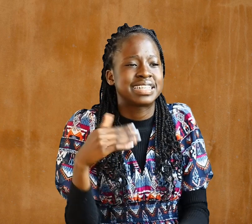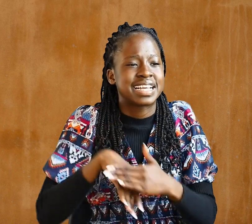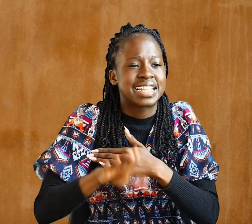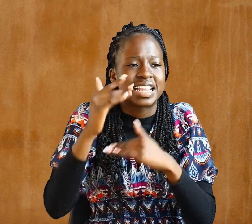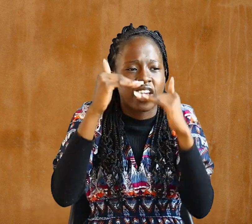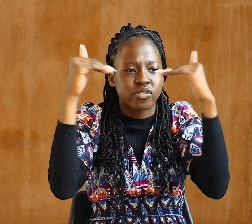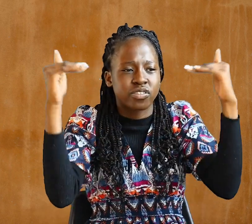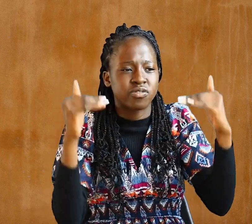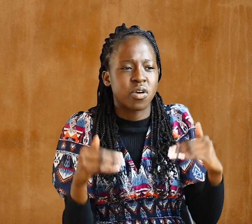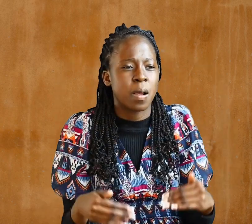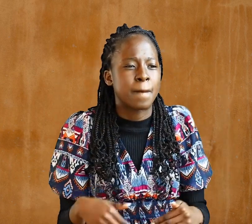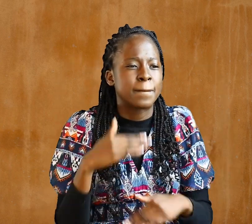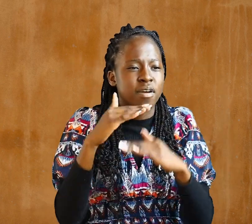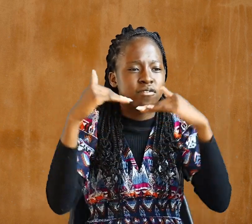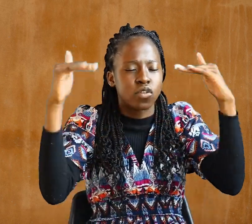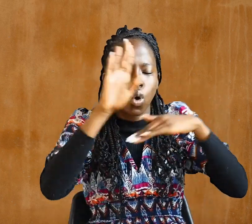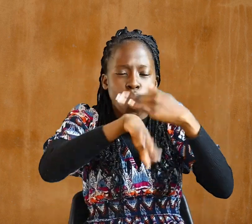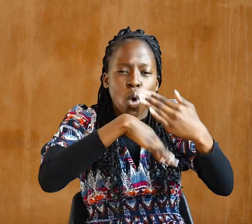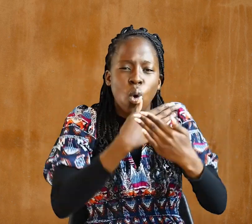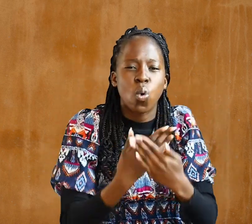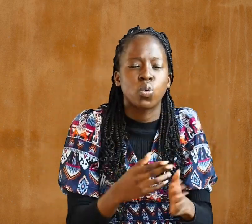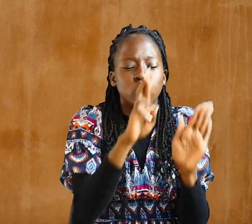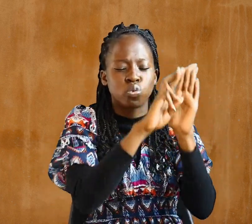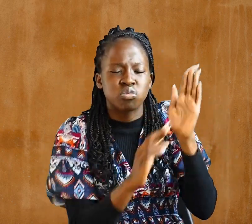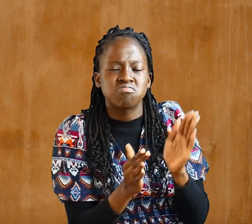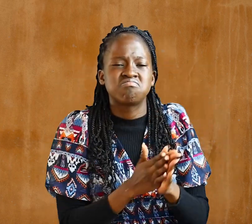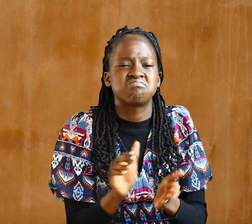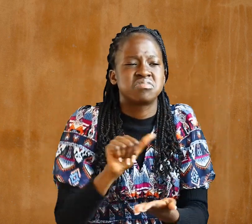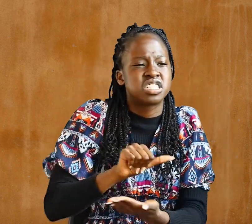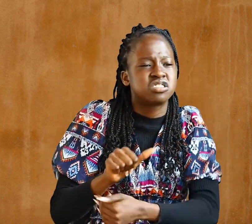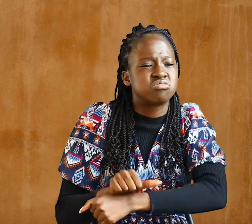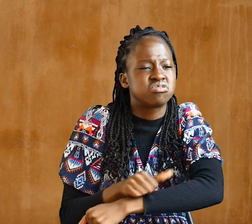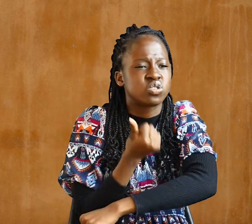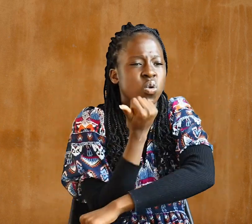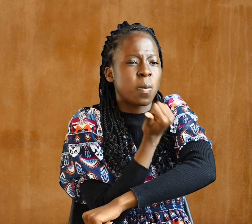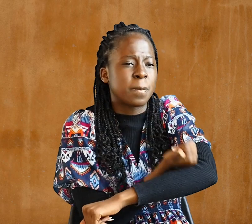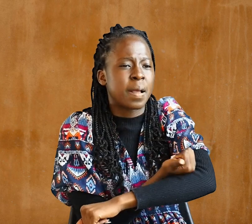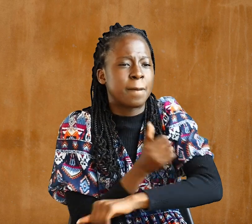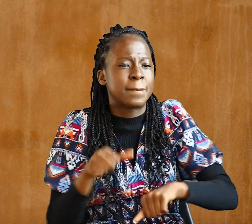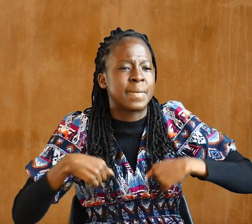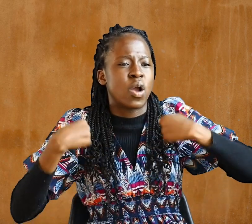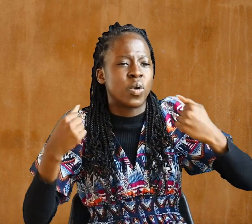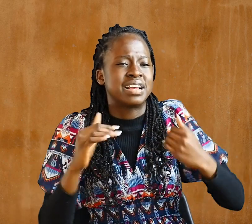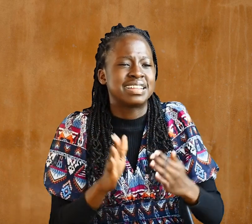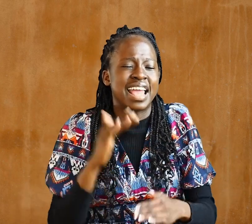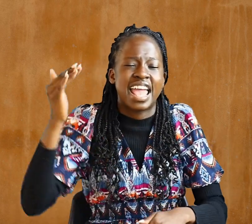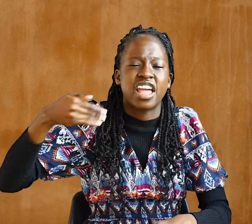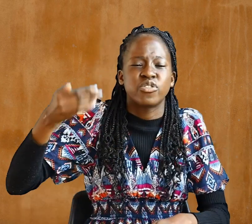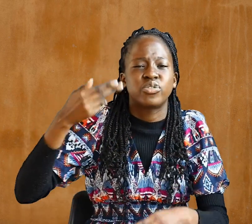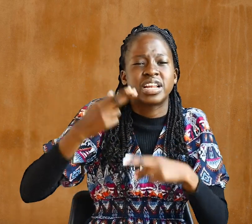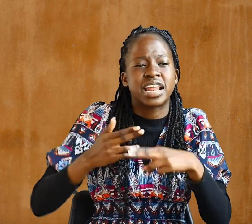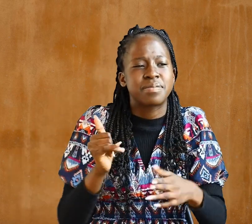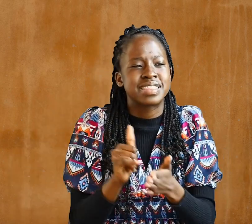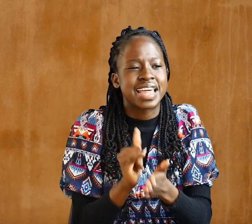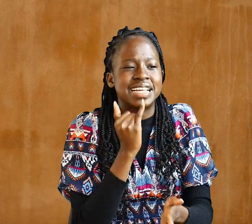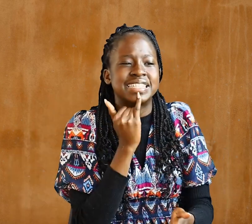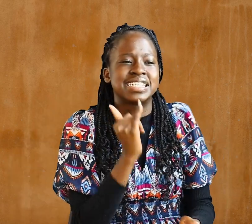all rule and authority, power and dominion and every name that is invoked, not